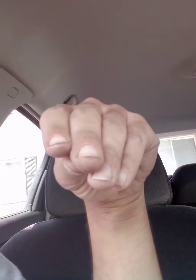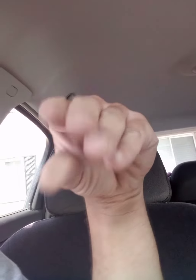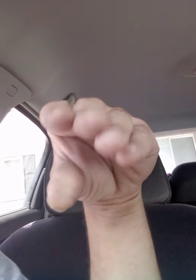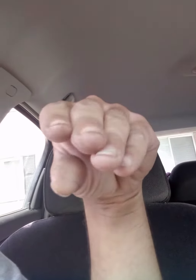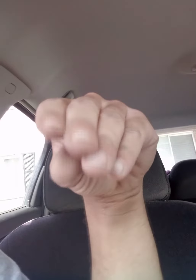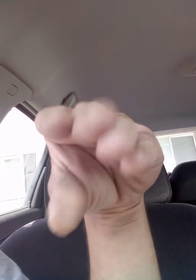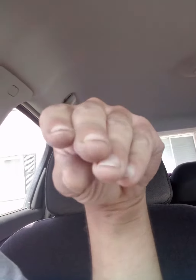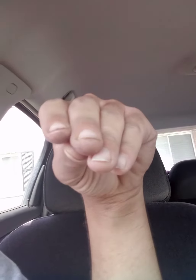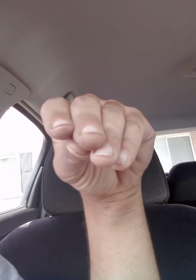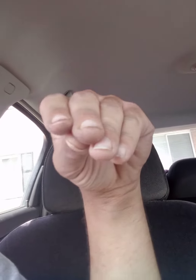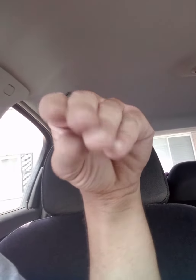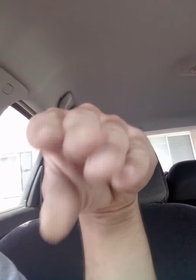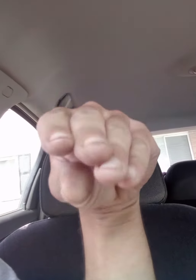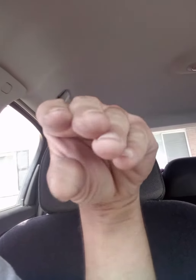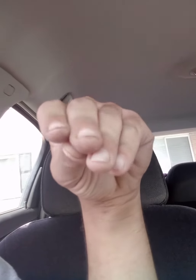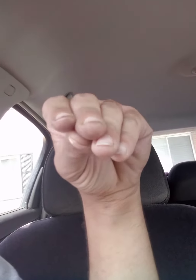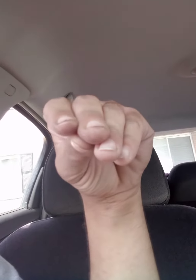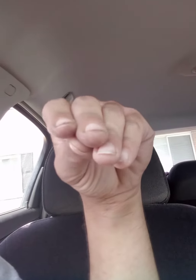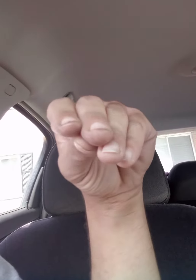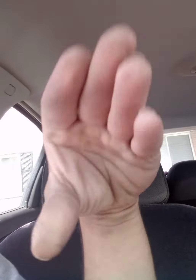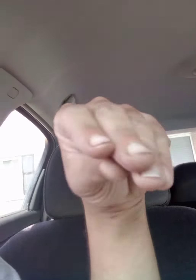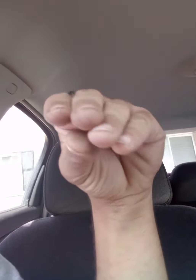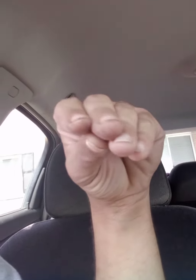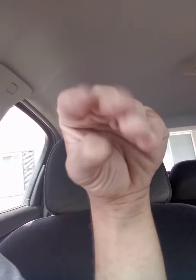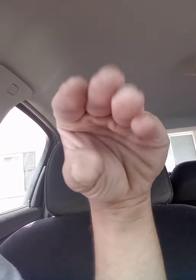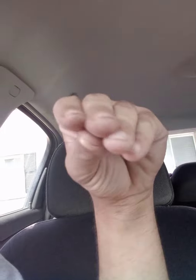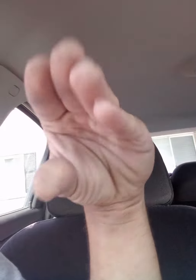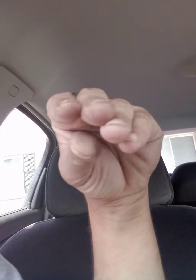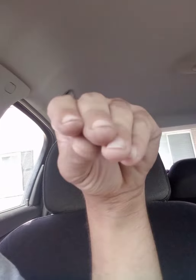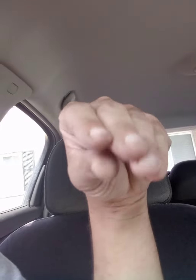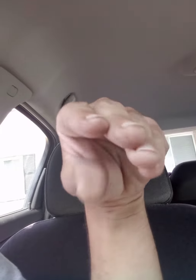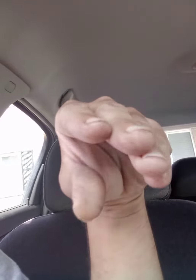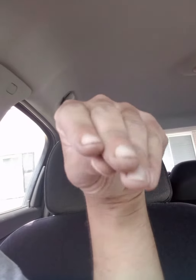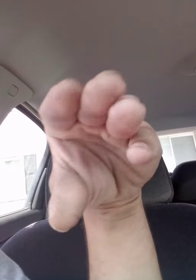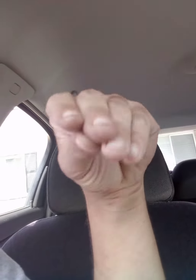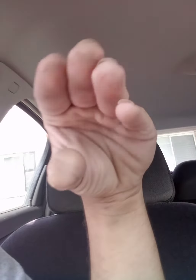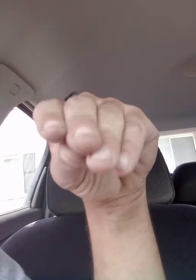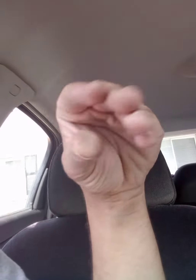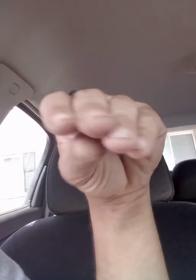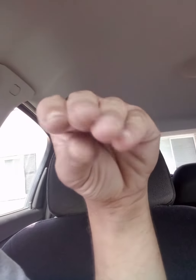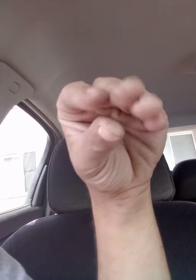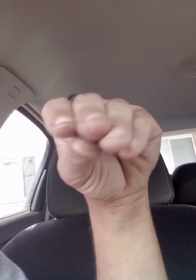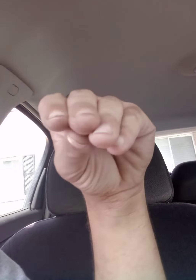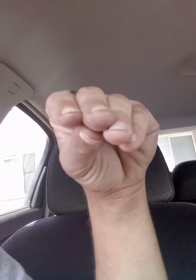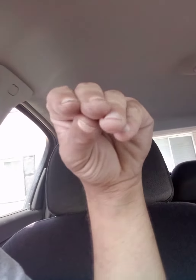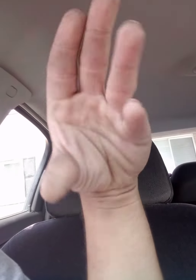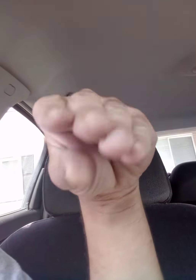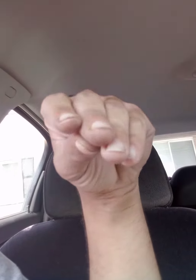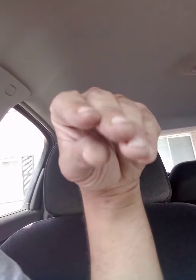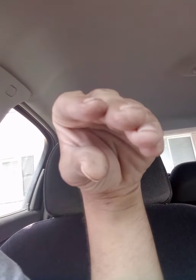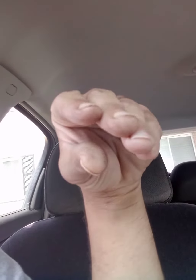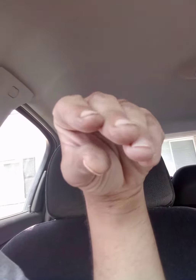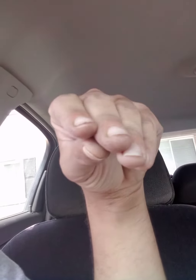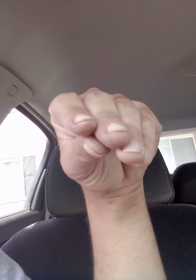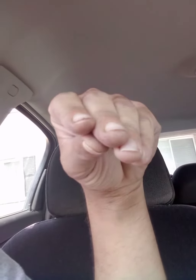stay true uh drink your water all that bullshit i don't know man something you told me to tell y'all but uh yeah man uh man whatever you do